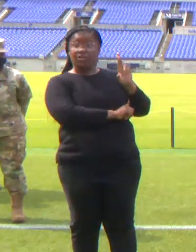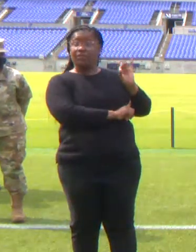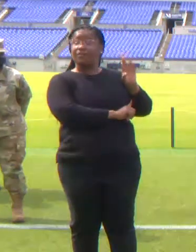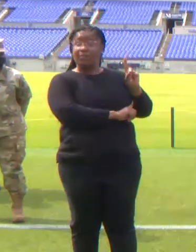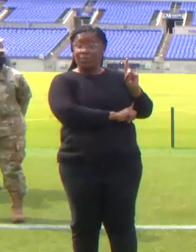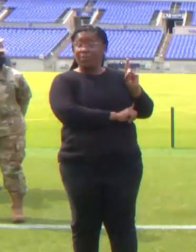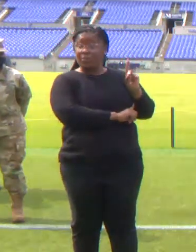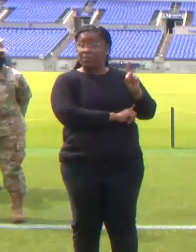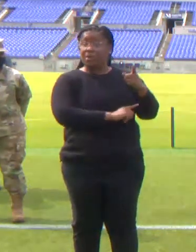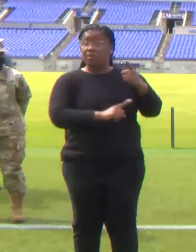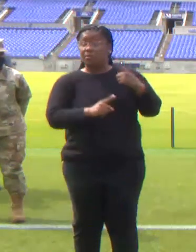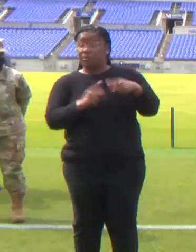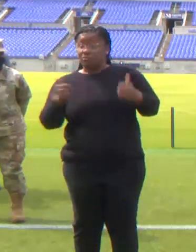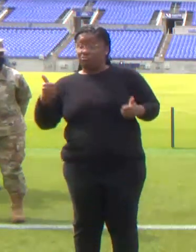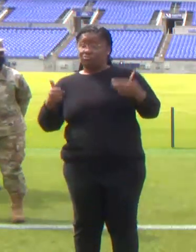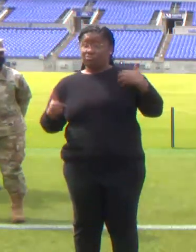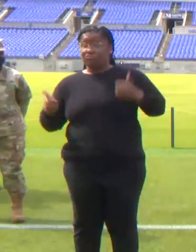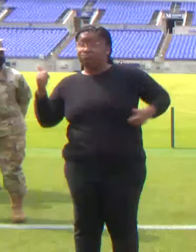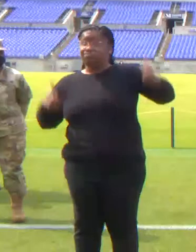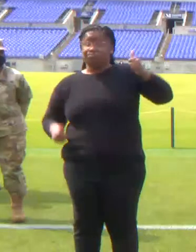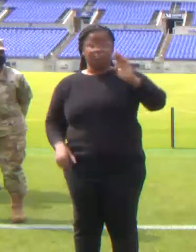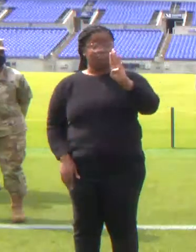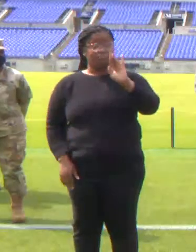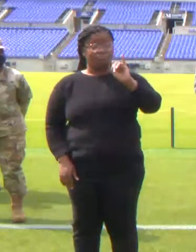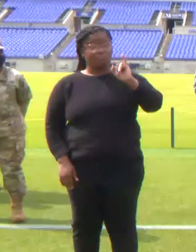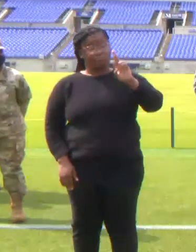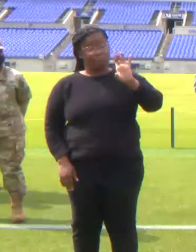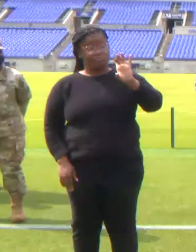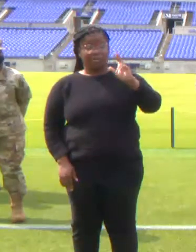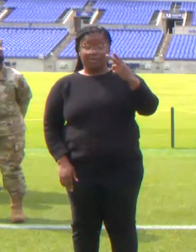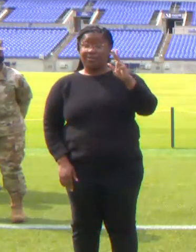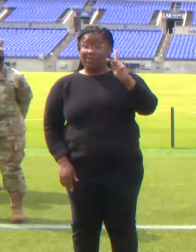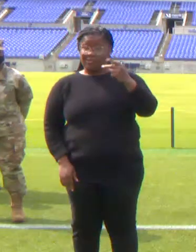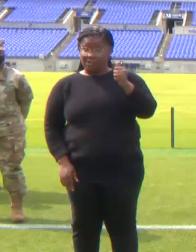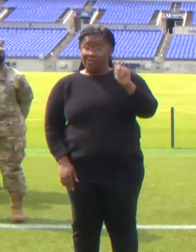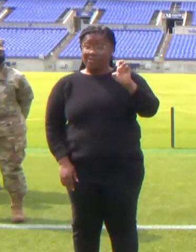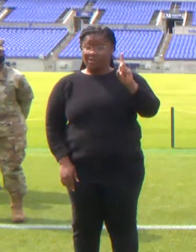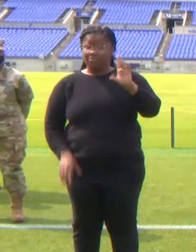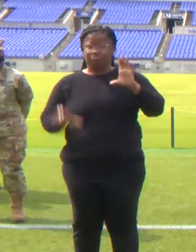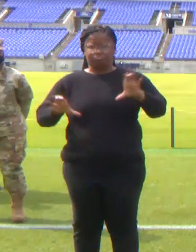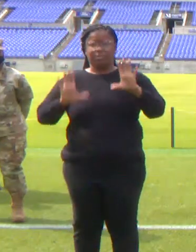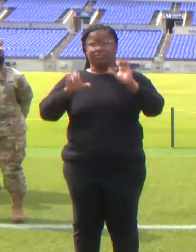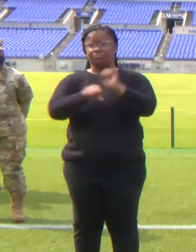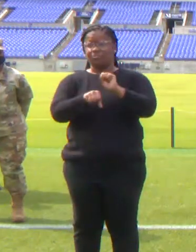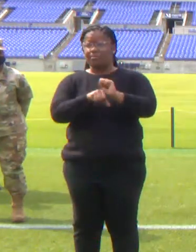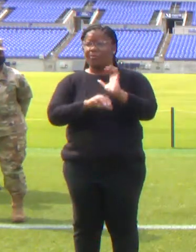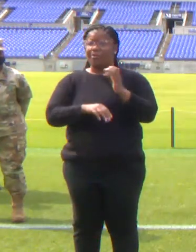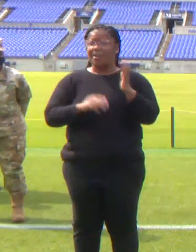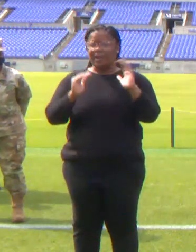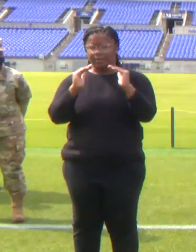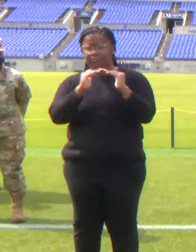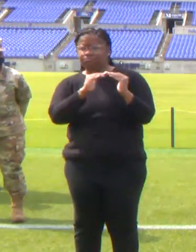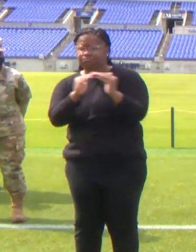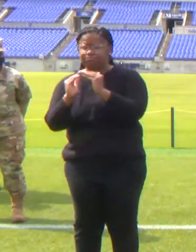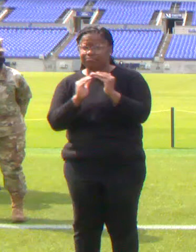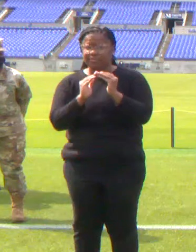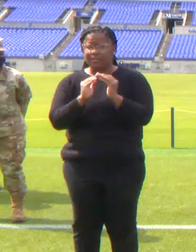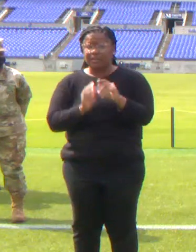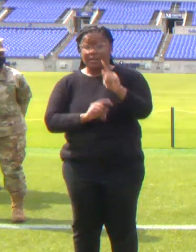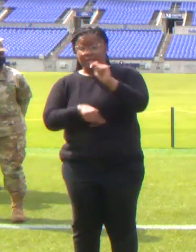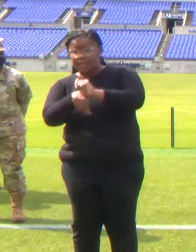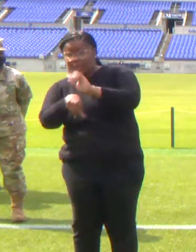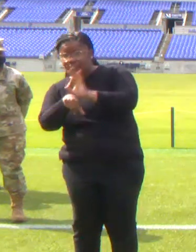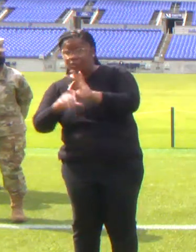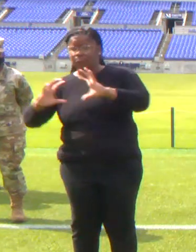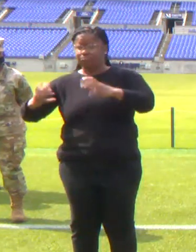has done a wonderful job as the head of our Maryland Vaccine Equity Task Force and her entire team. I want to thank our